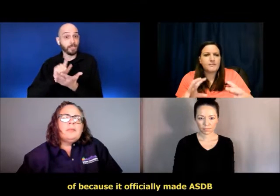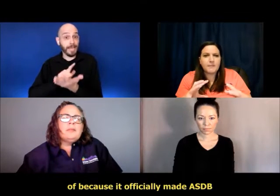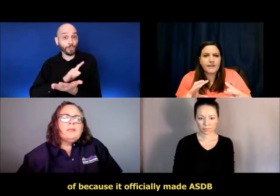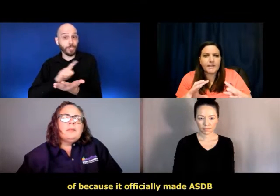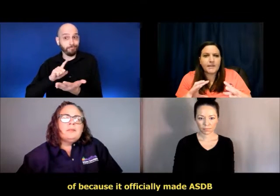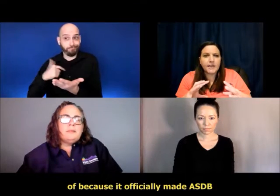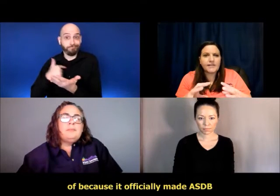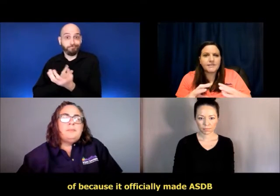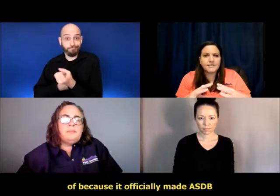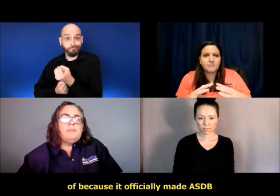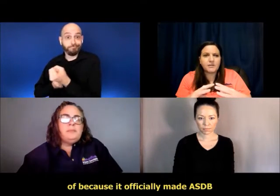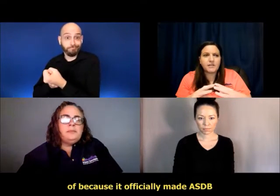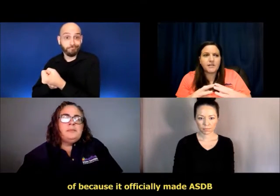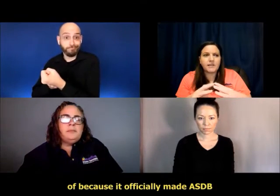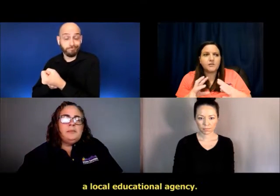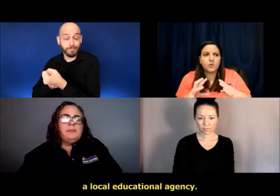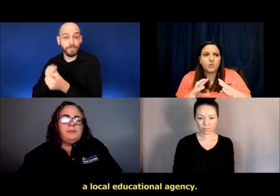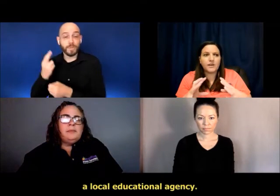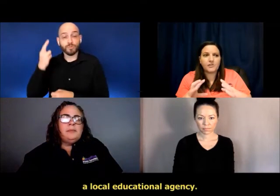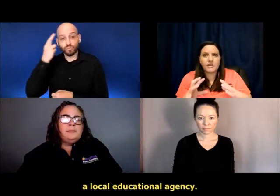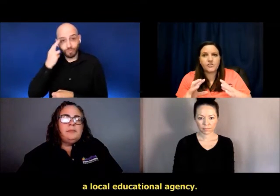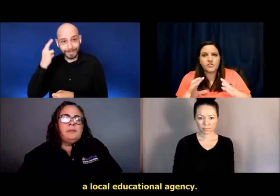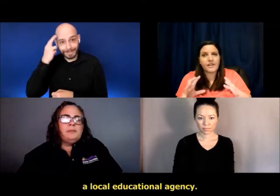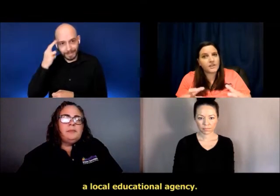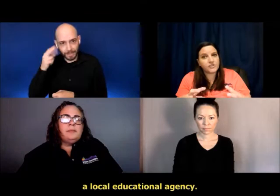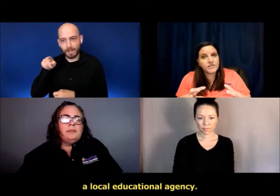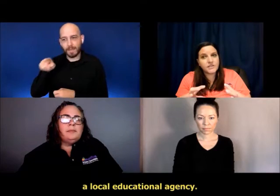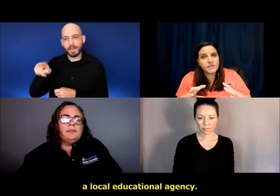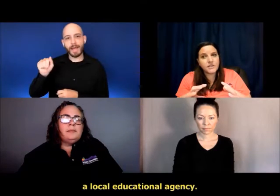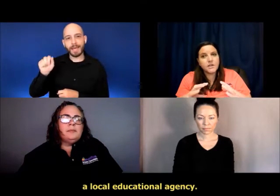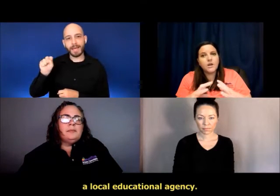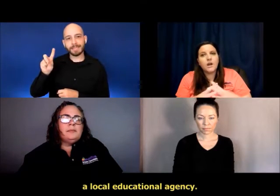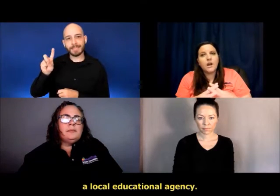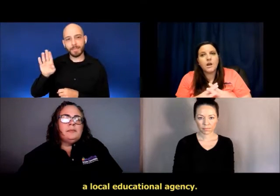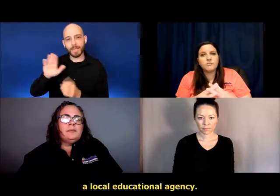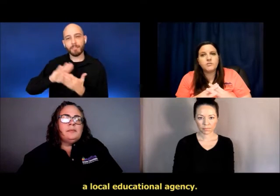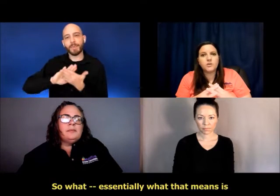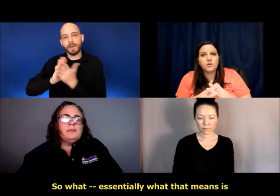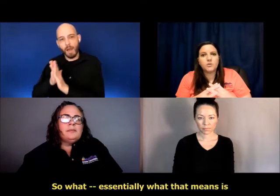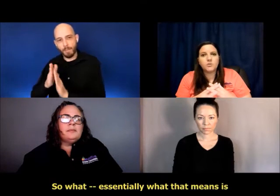officially made ASDB a local educational agency.